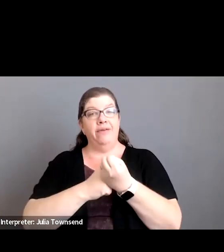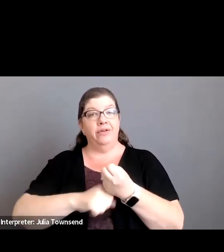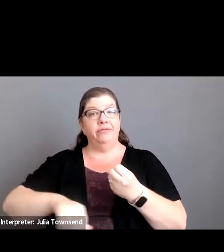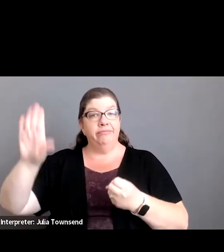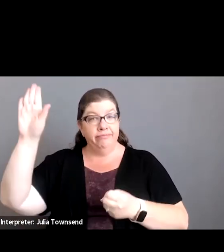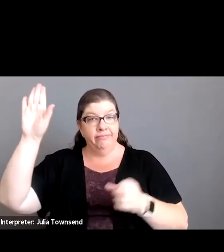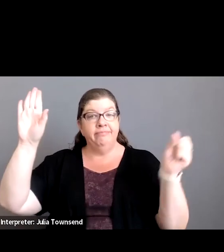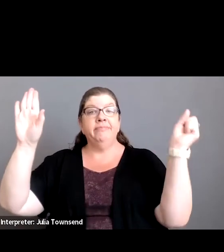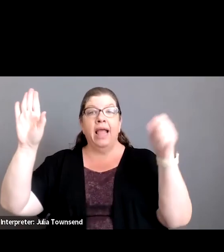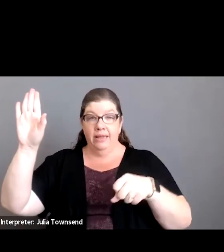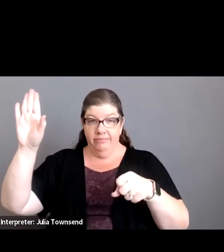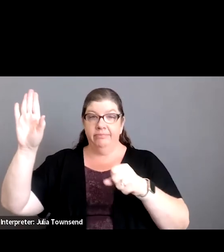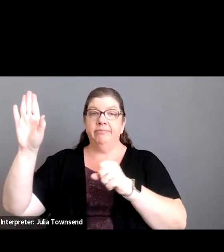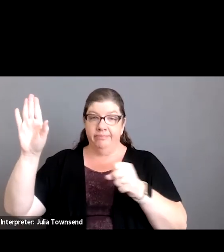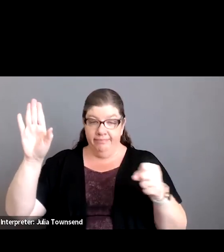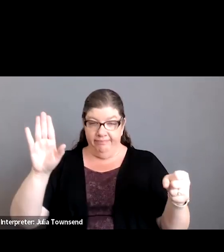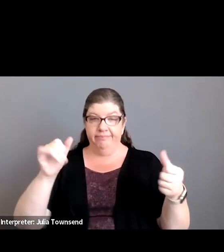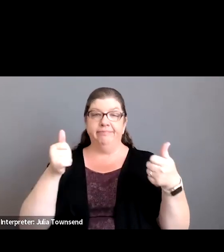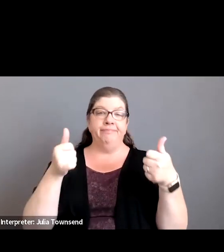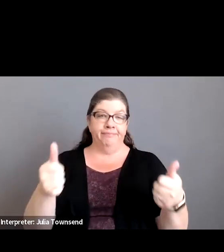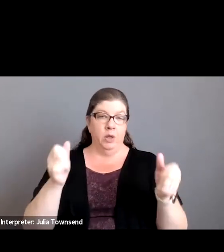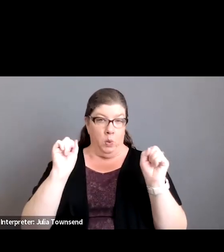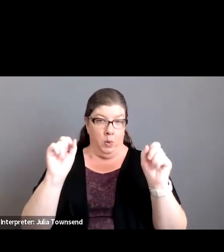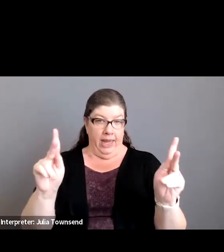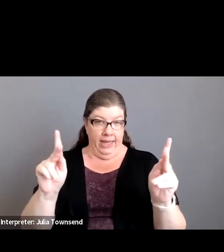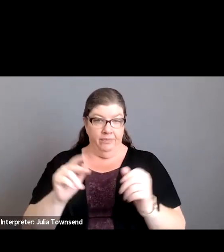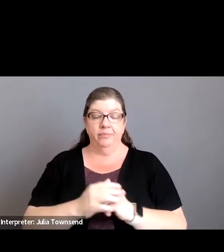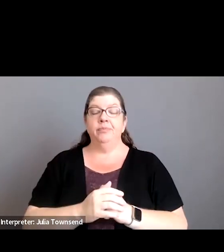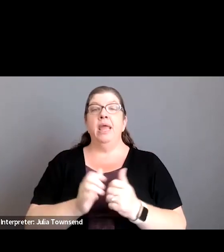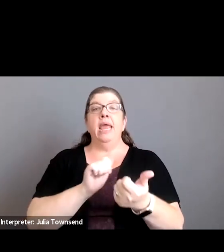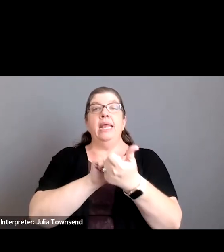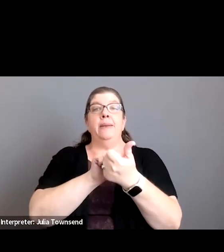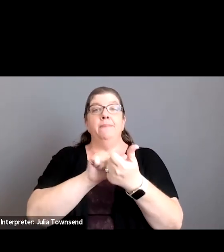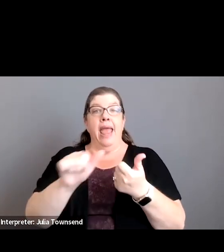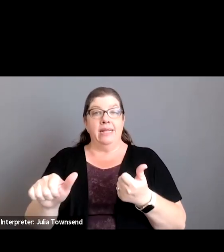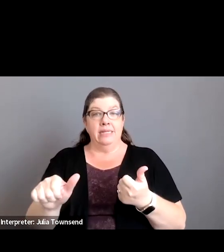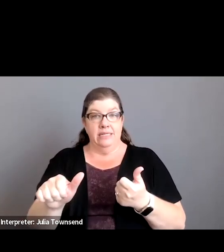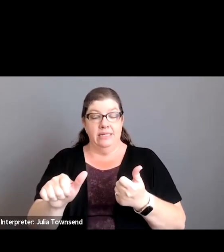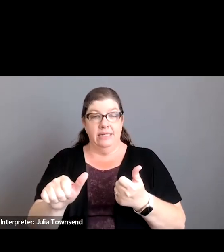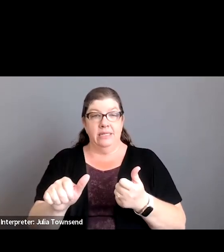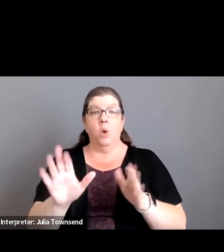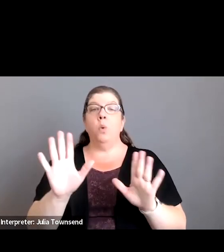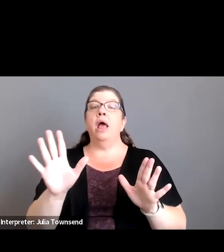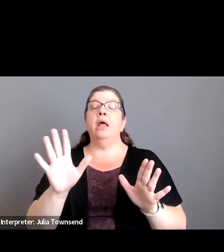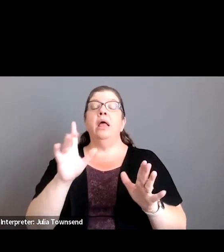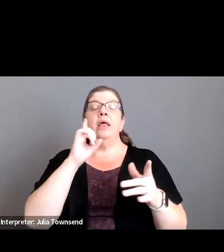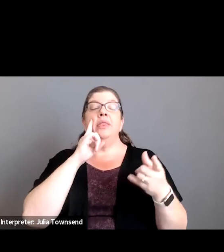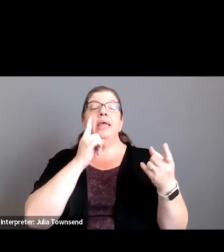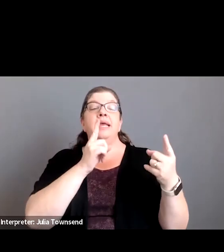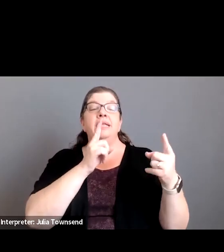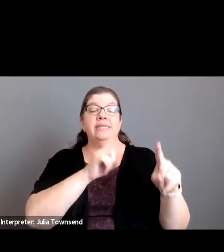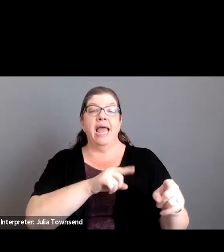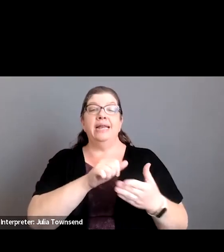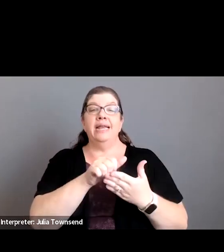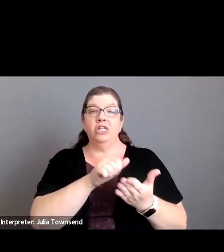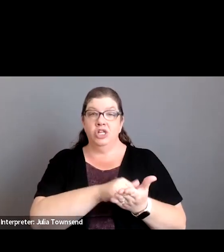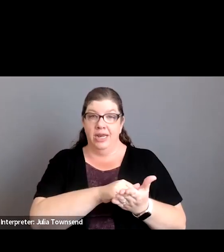hand and say aye aye aye aye okay um passes let's see so the consent agenda